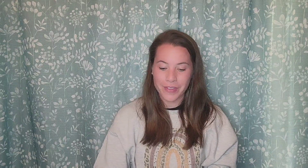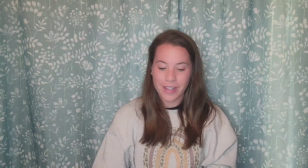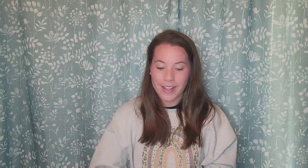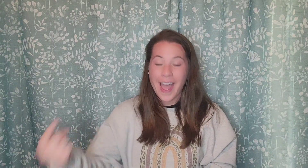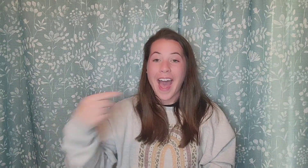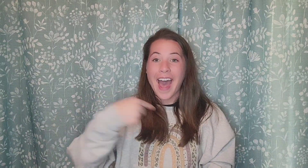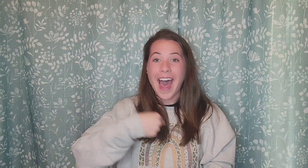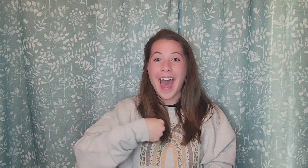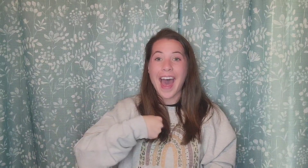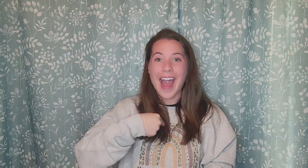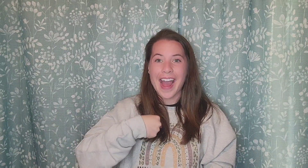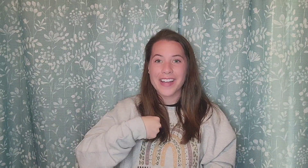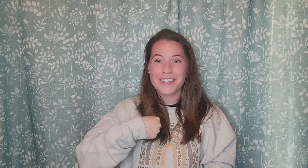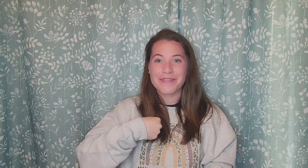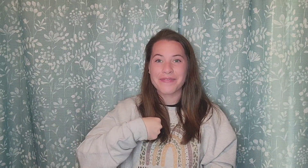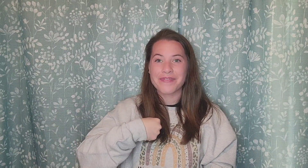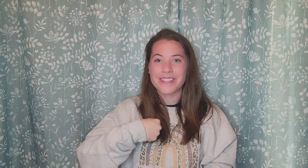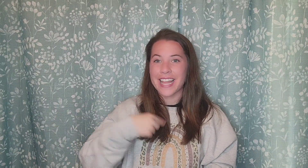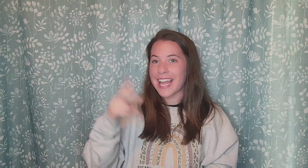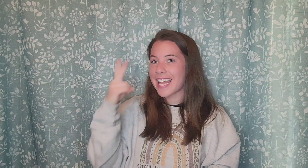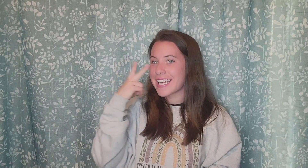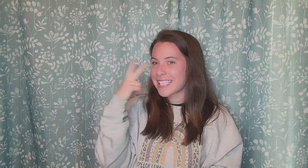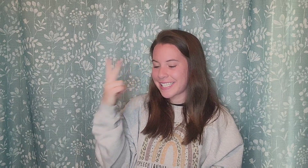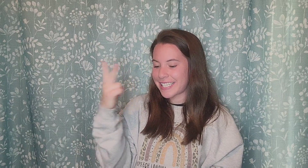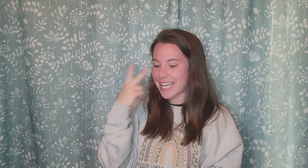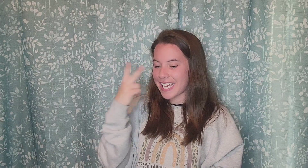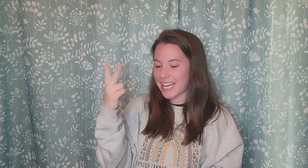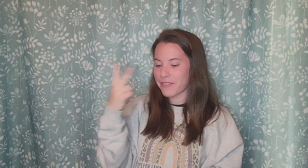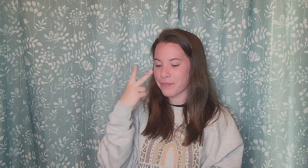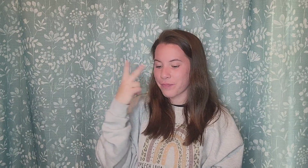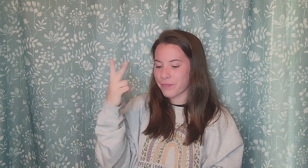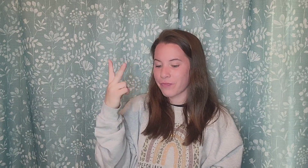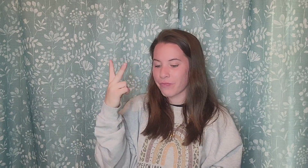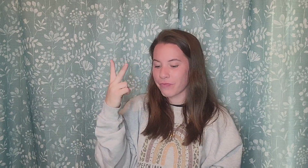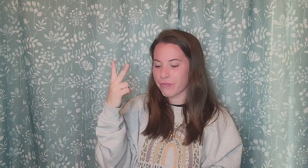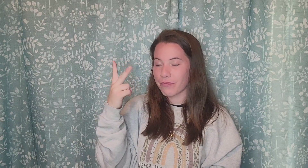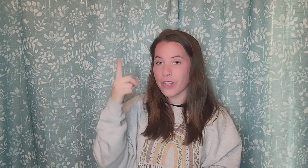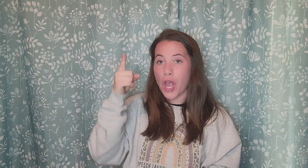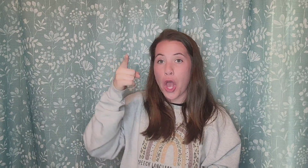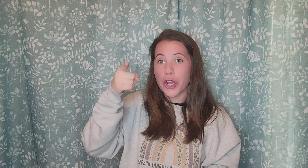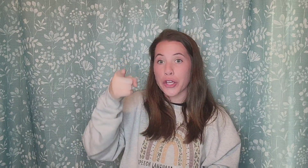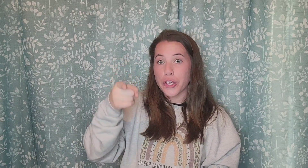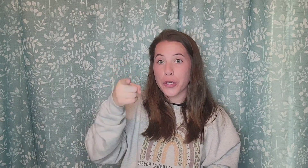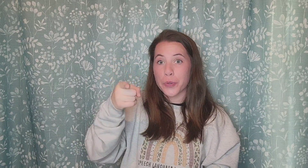I see you